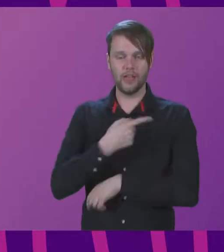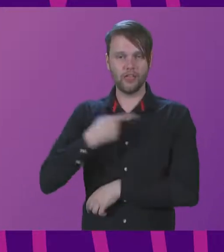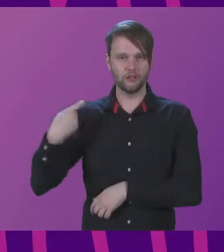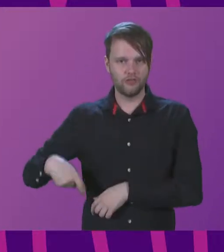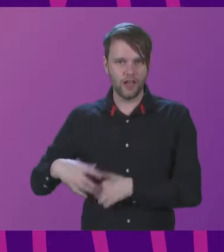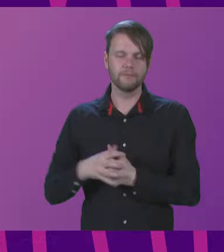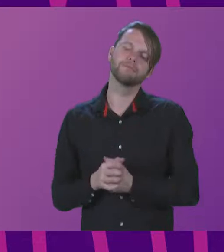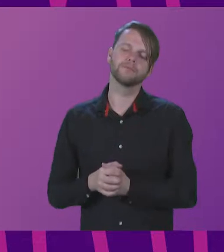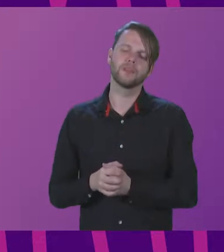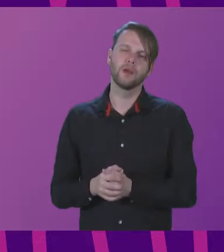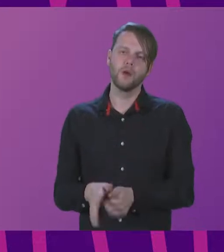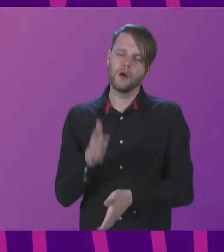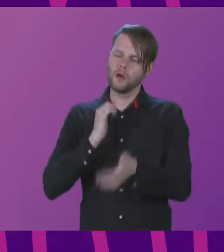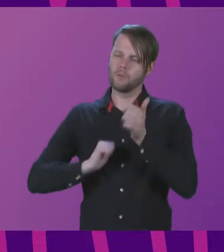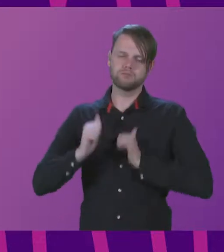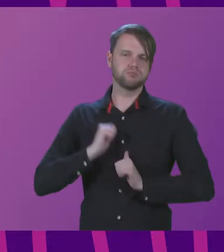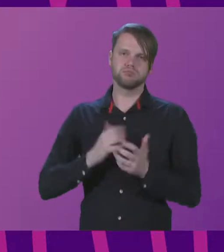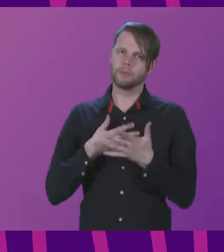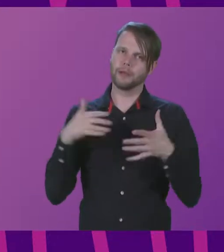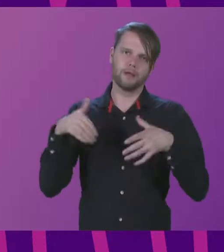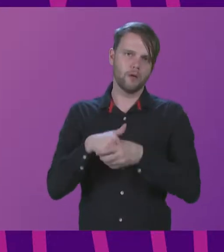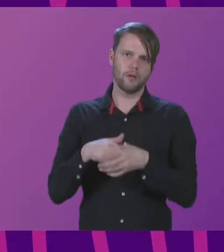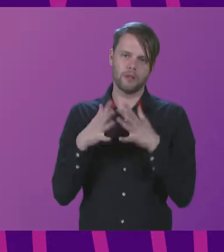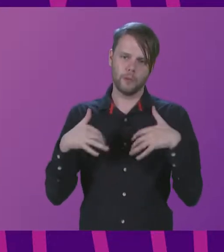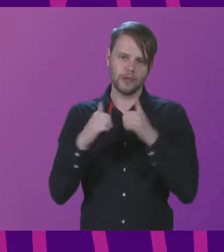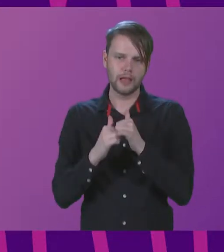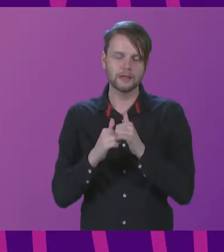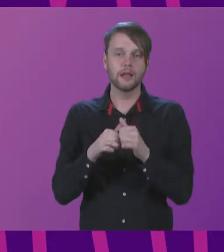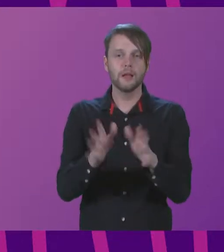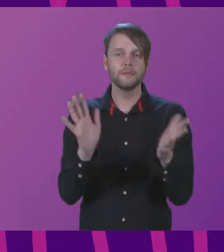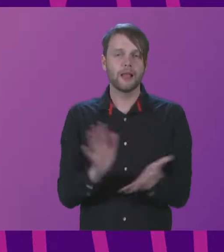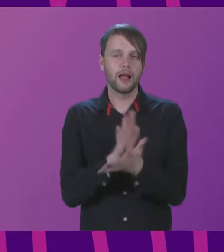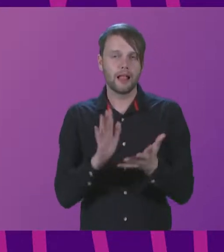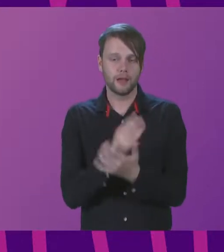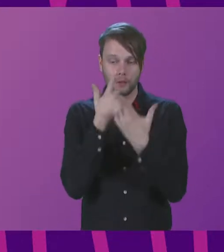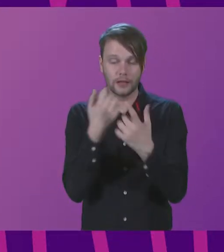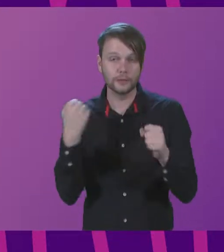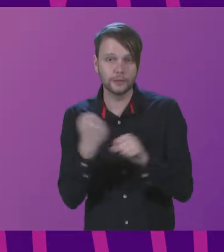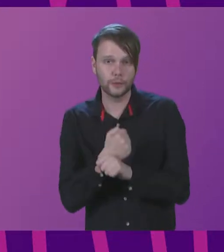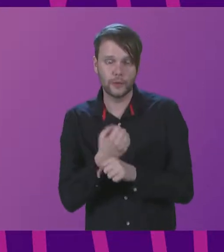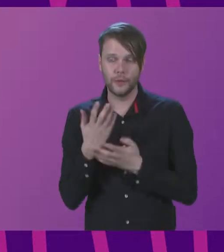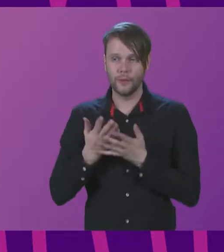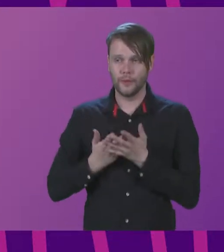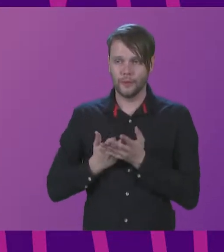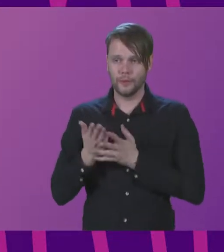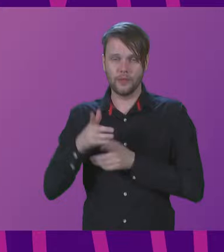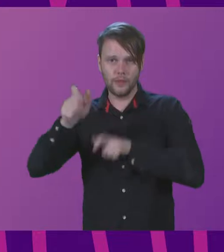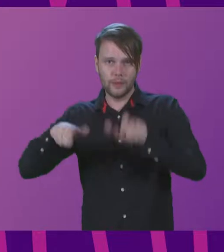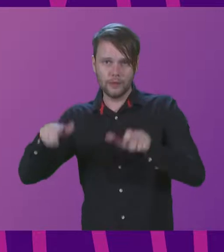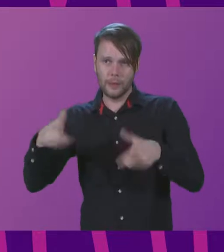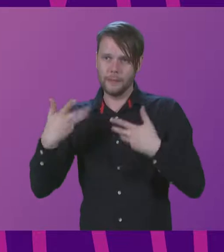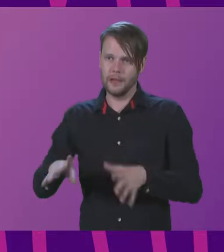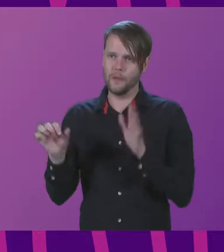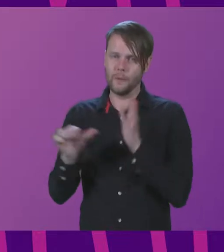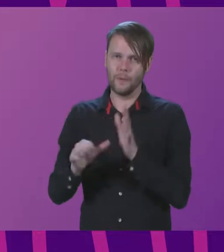delegation. We are honoured that you've joined us this weekend and delighted that you've been able to do so, particularly those who have had to